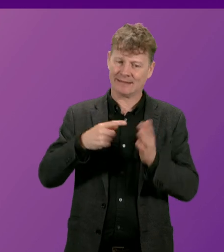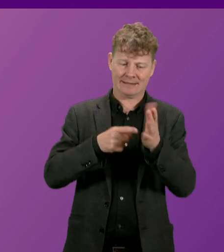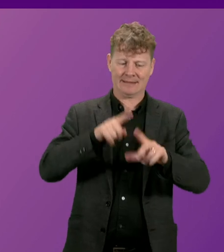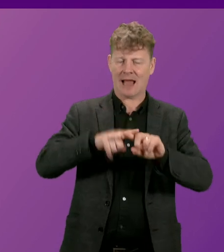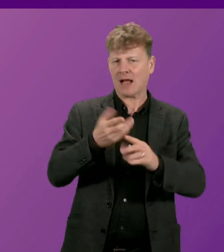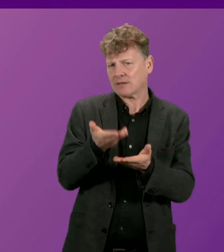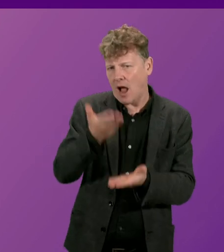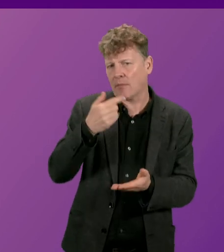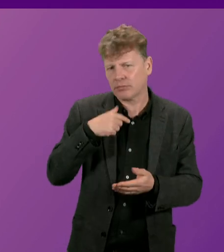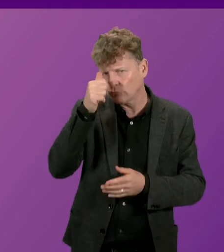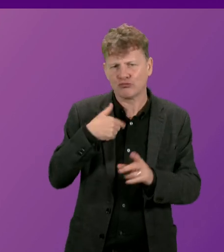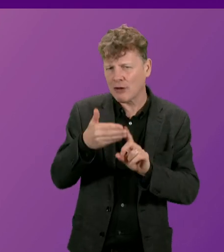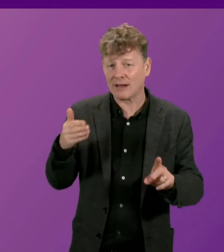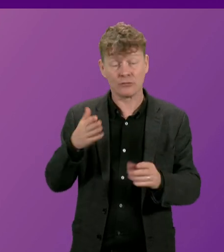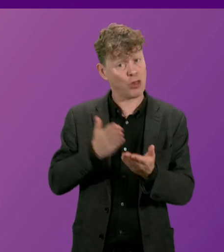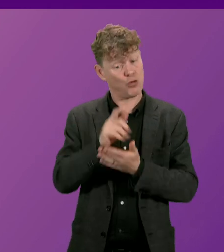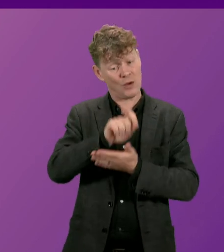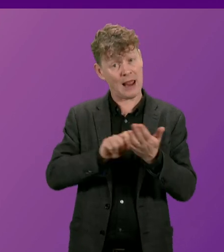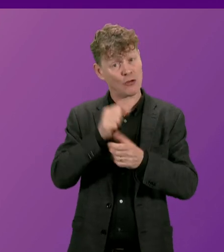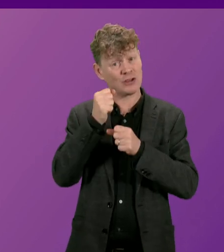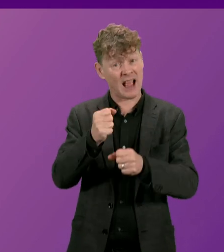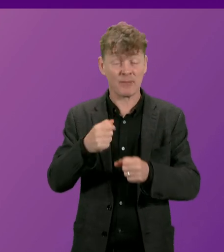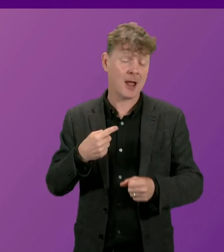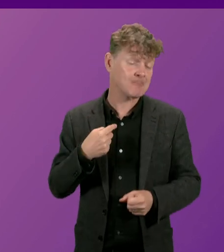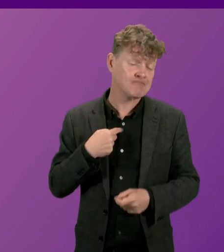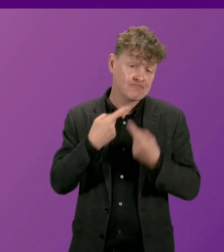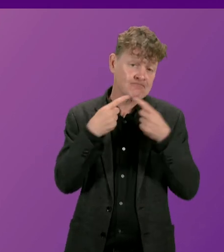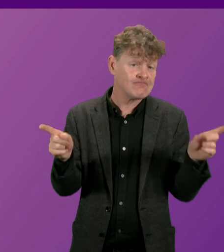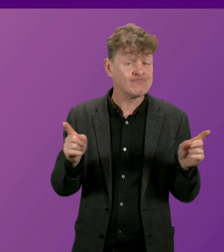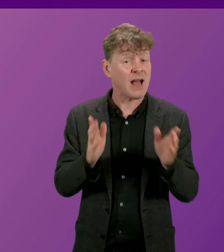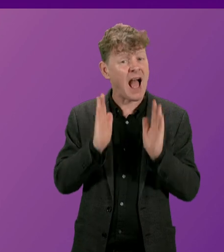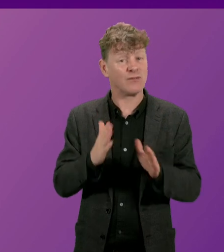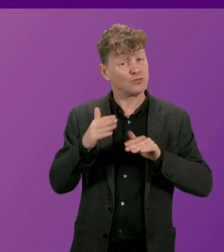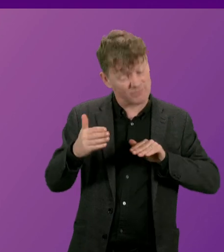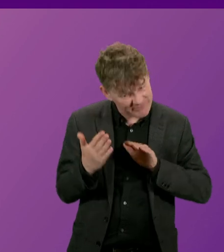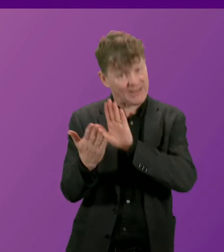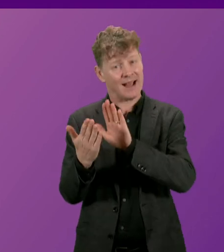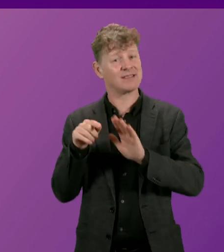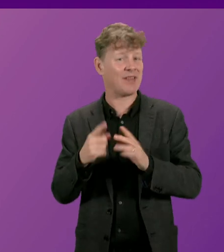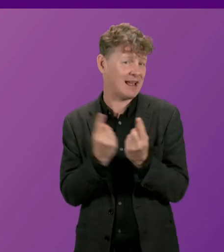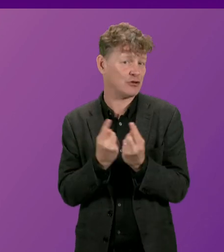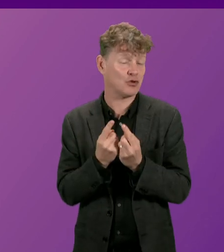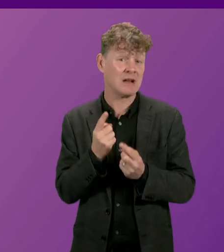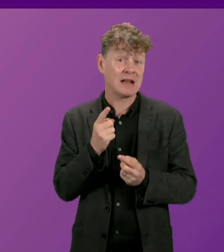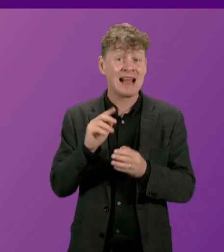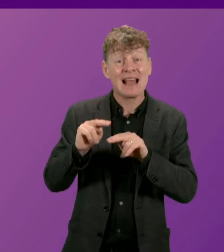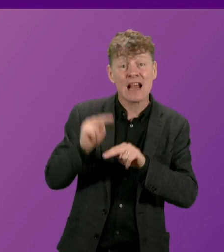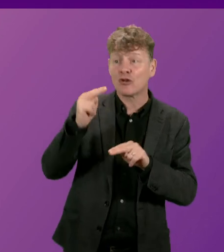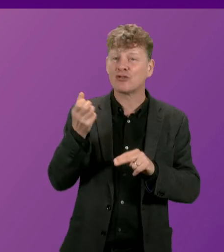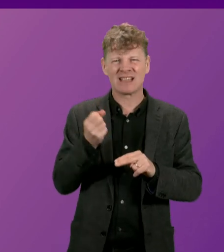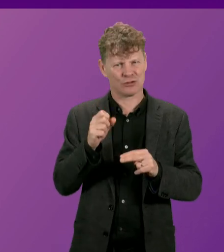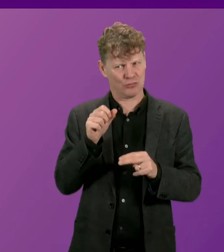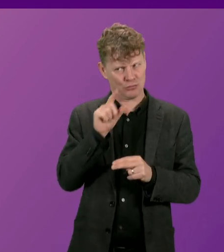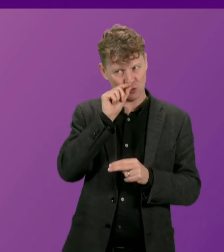I was arguing during the election campaign that that issue had to be confronted. I believe some of that increase could have come from the UK